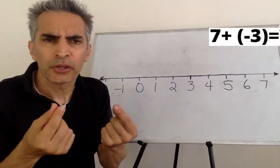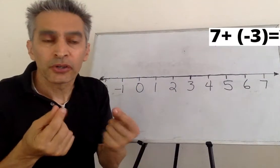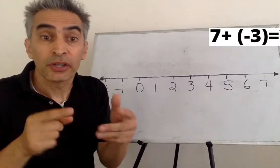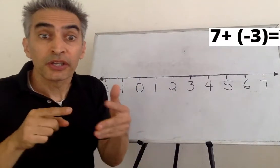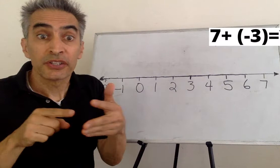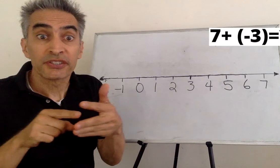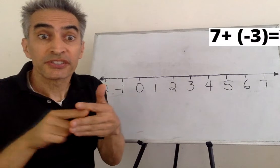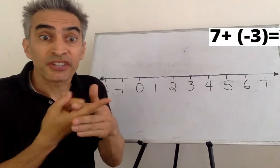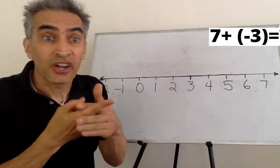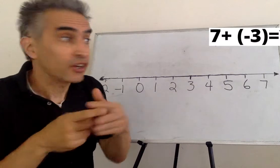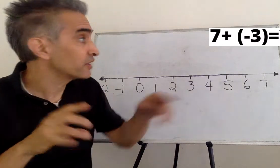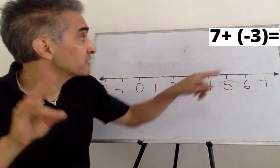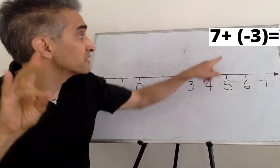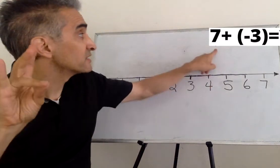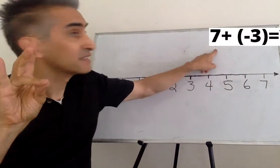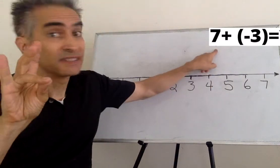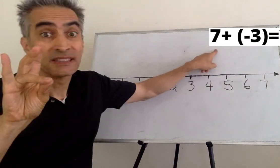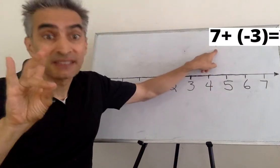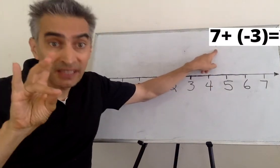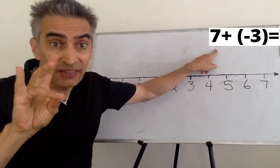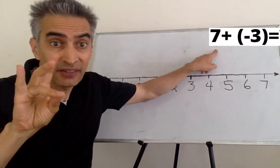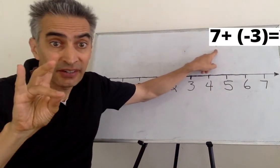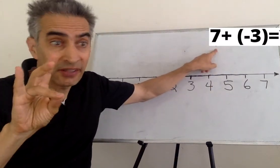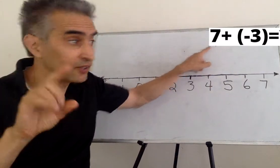What are we going to do? Start with the 7.